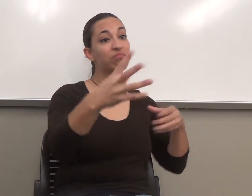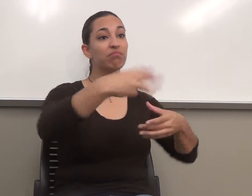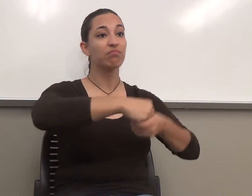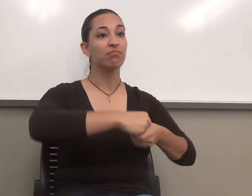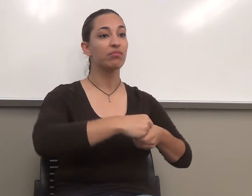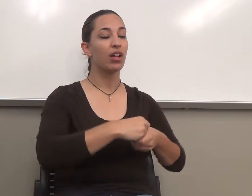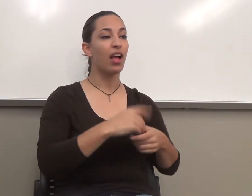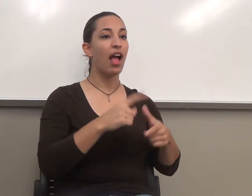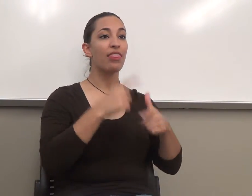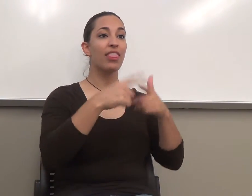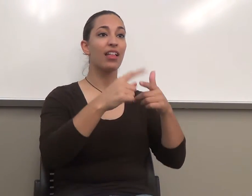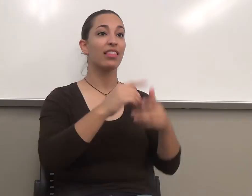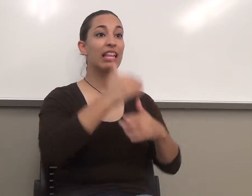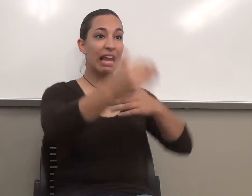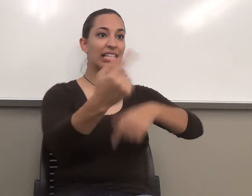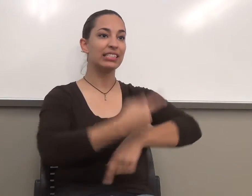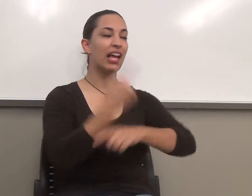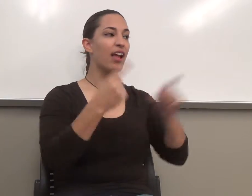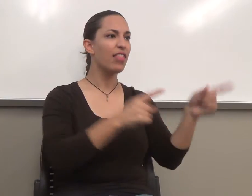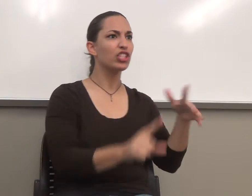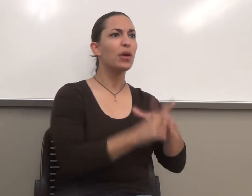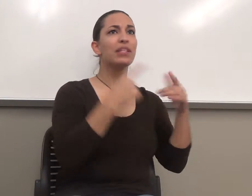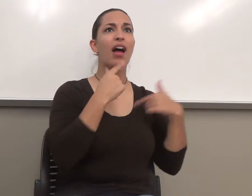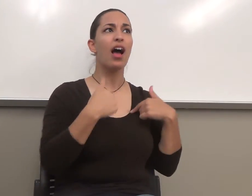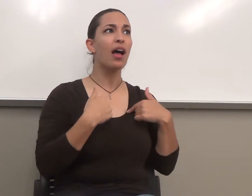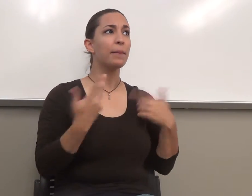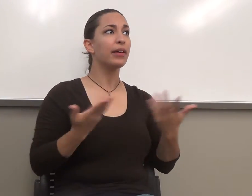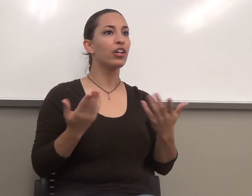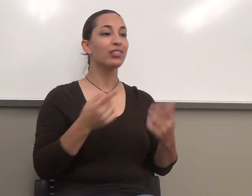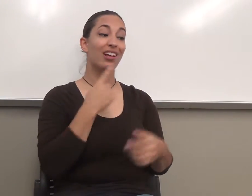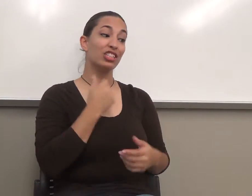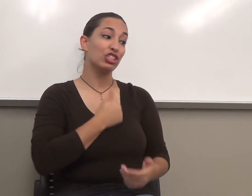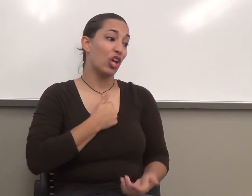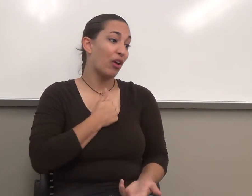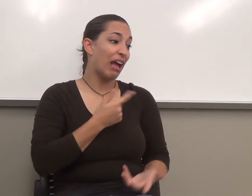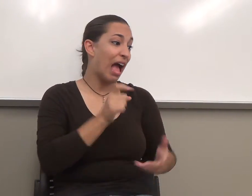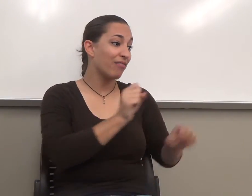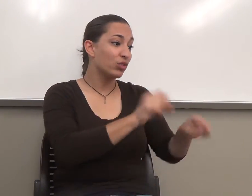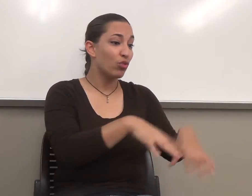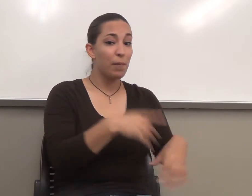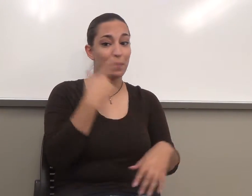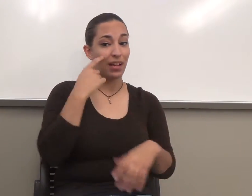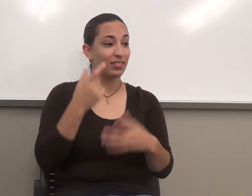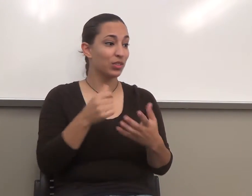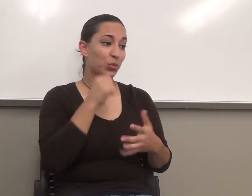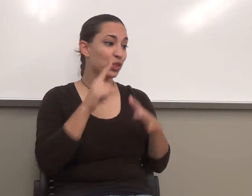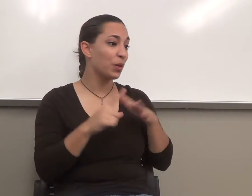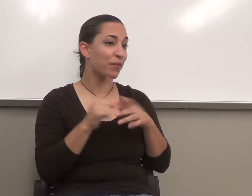teachers will drop you. Okay. But it looks like we're pretty much in here. This we'll talk about when we get to these dates.